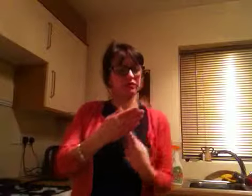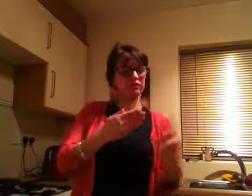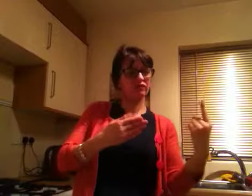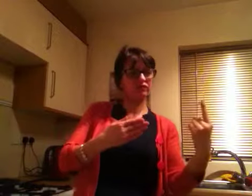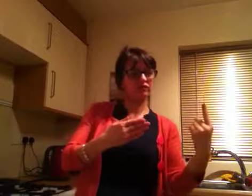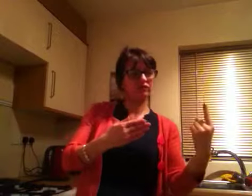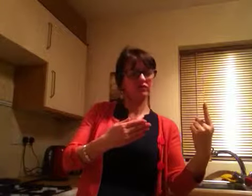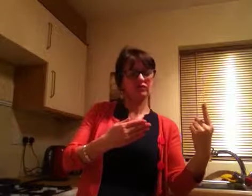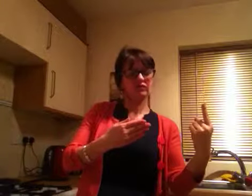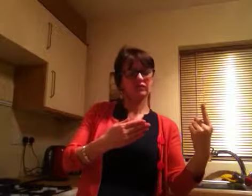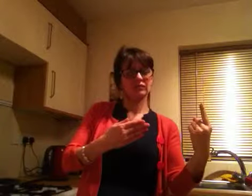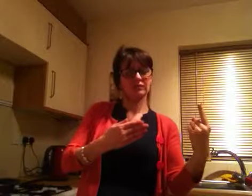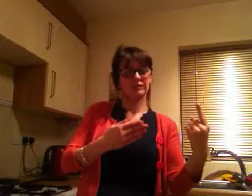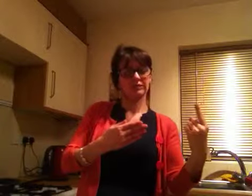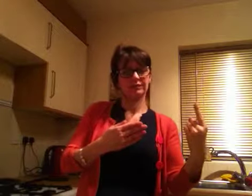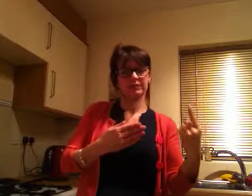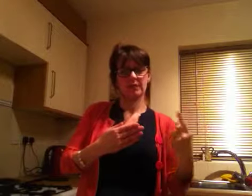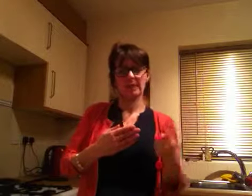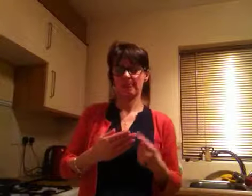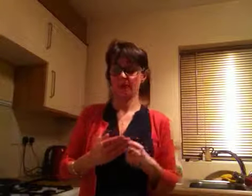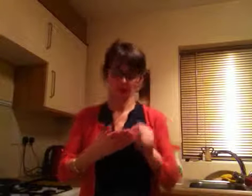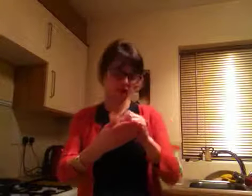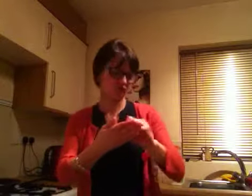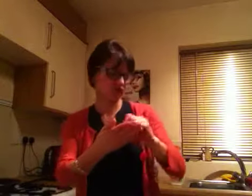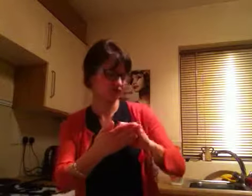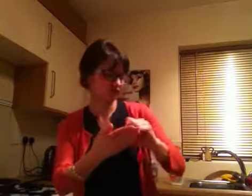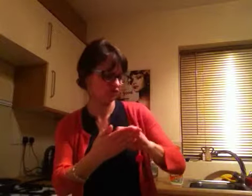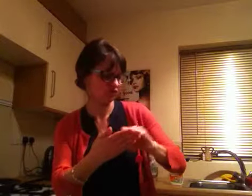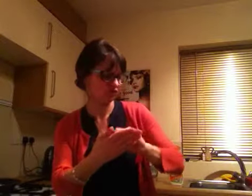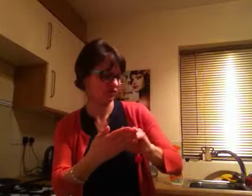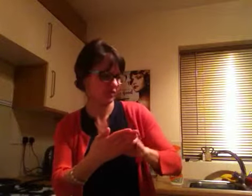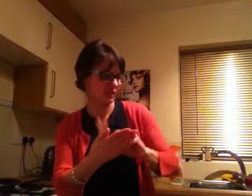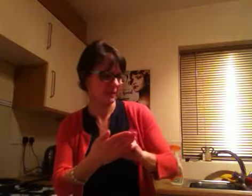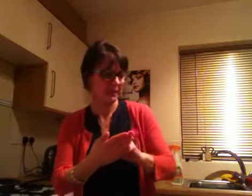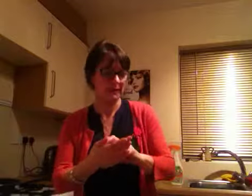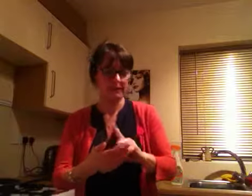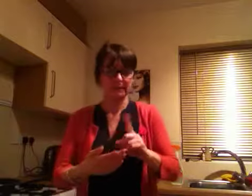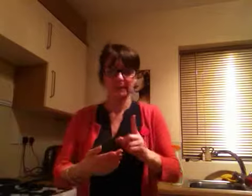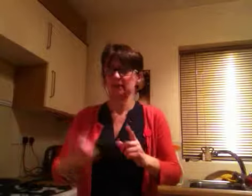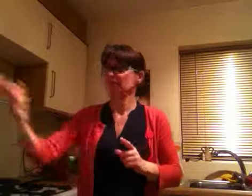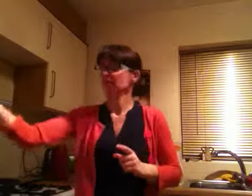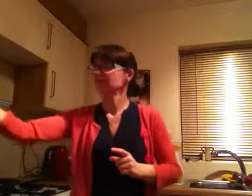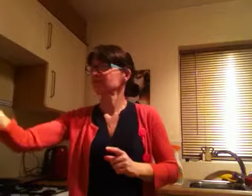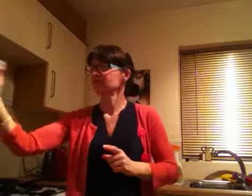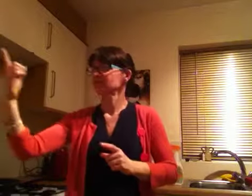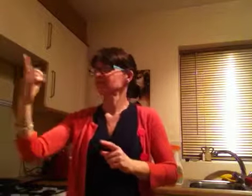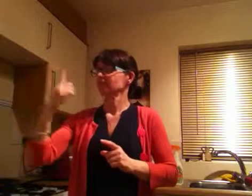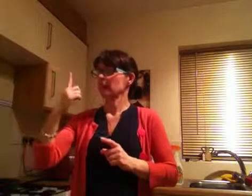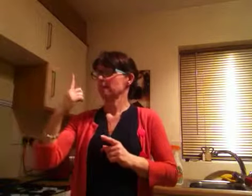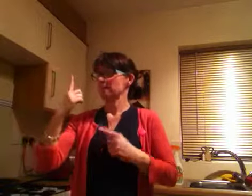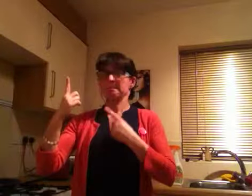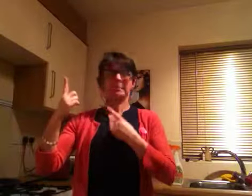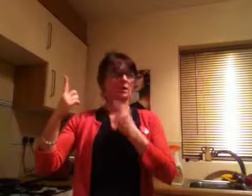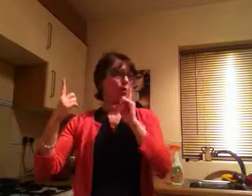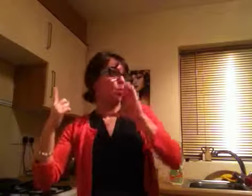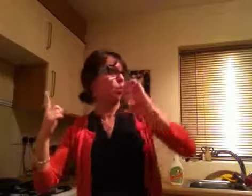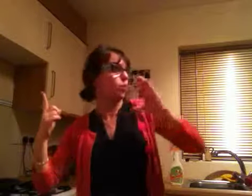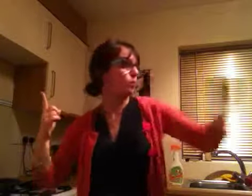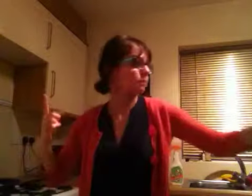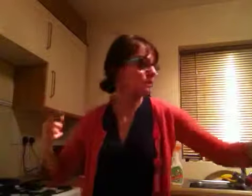However, I felt that I simply couldn't be there when she was in residence, so I